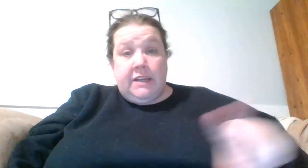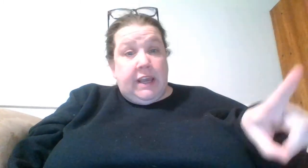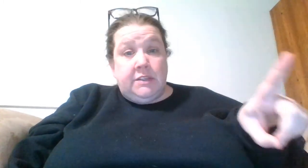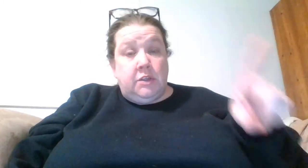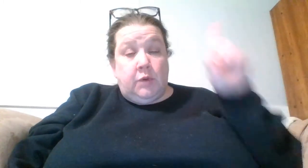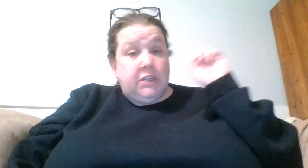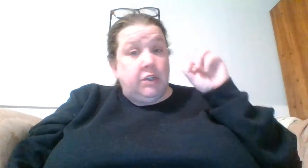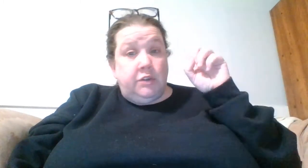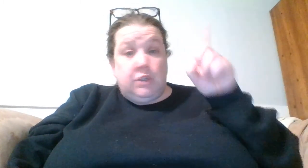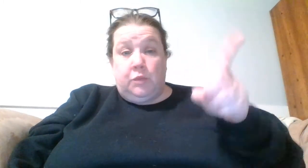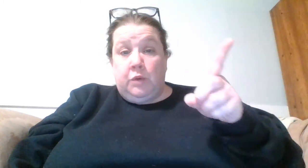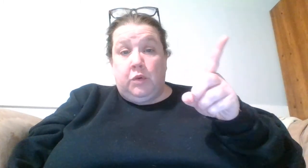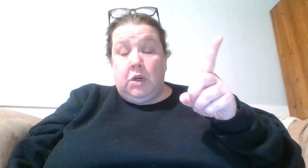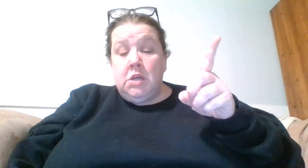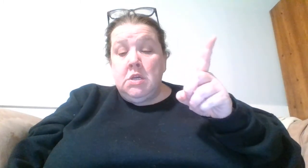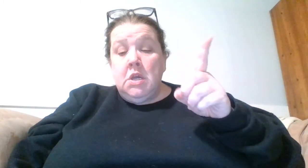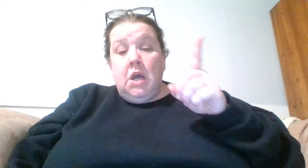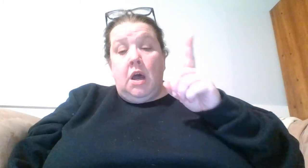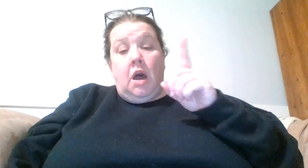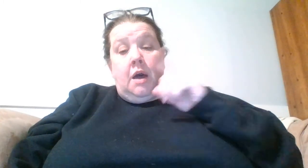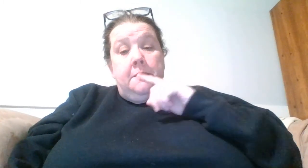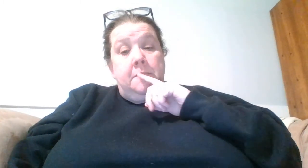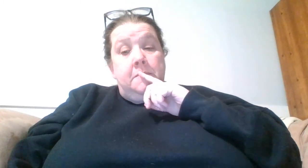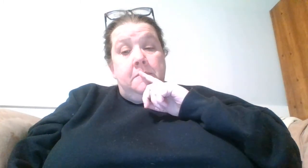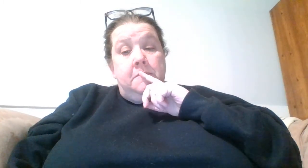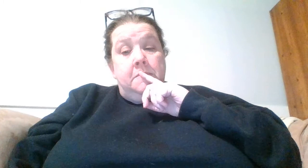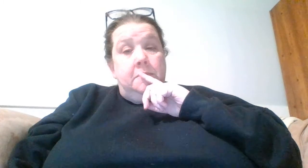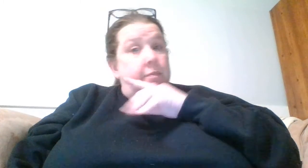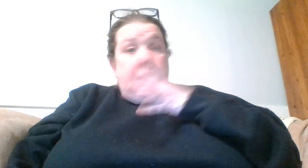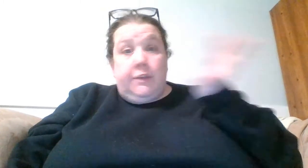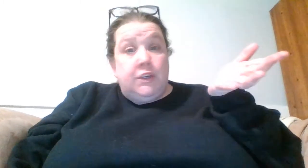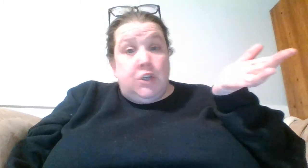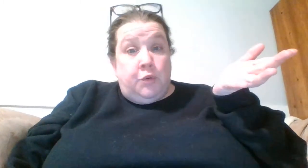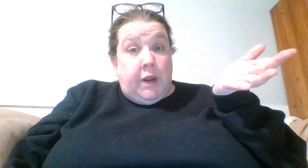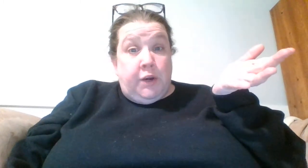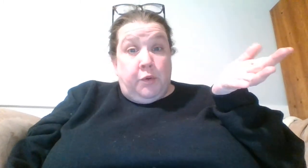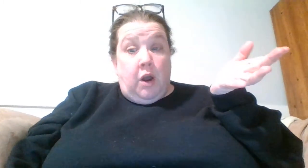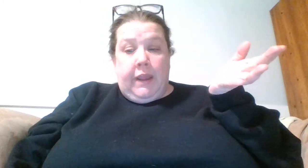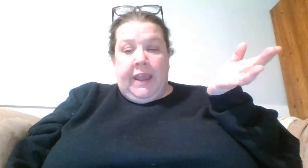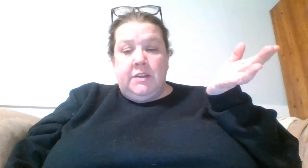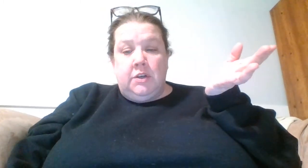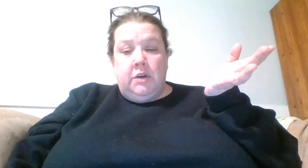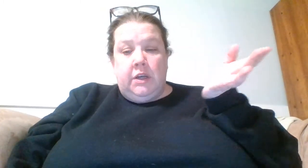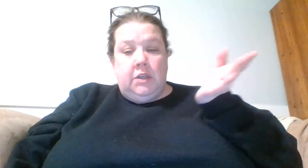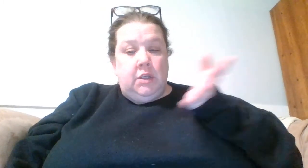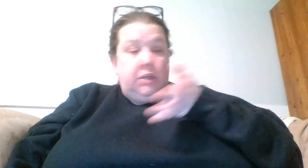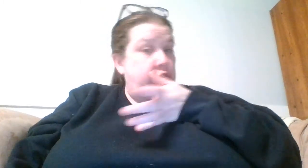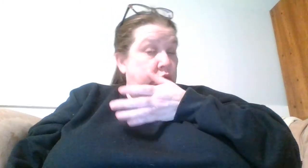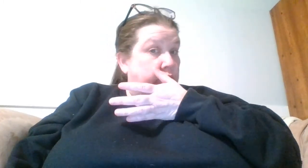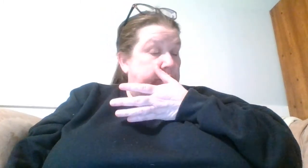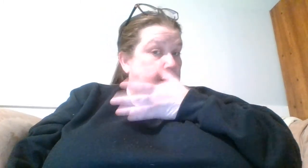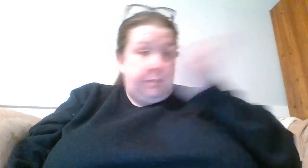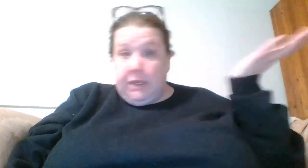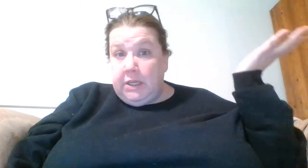had to answer the question and use the one word um there's no right or wrong answer it is totally your opinion